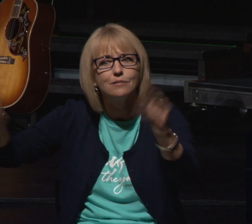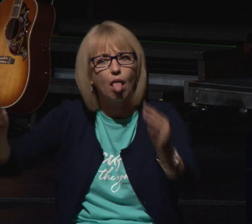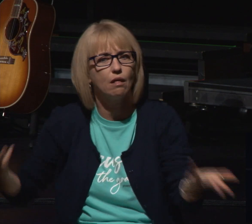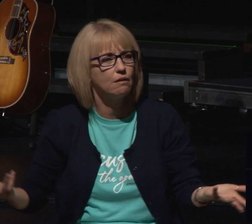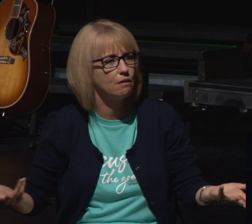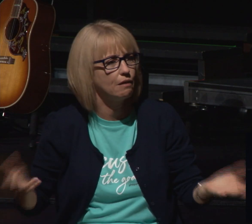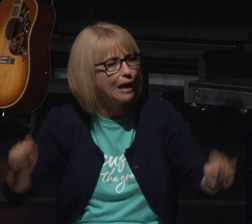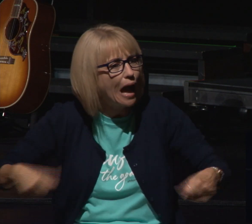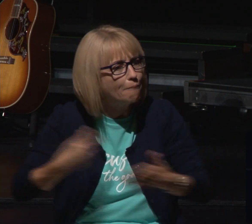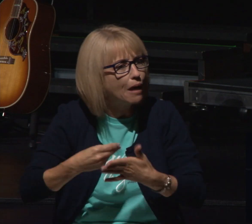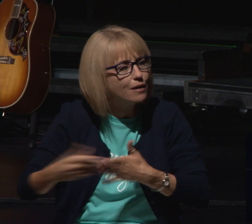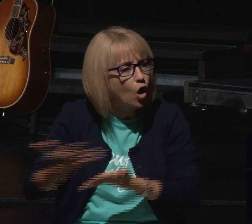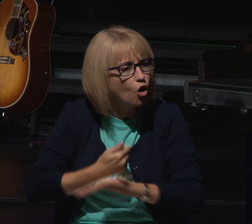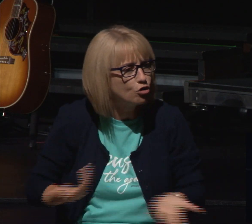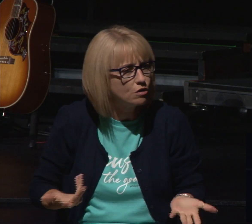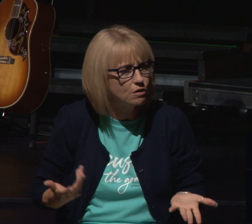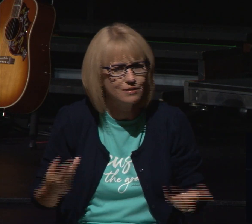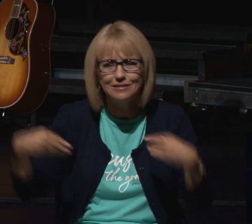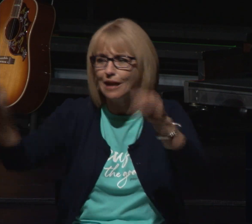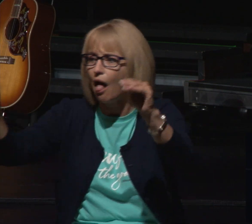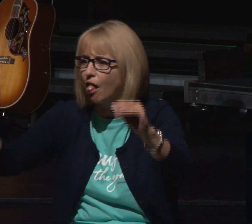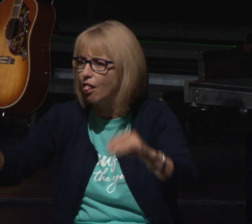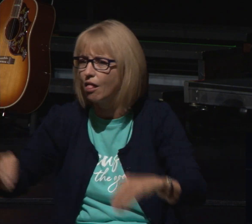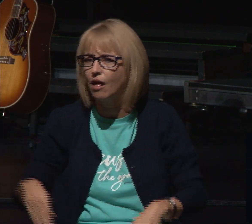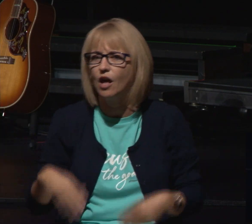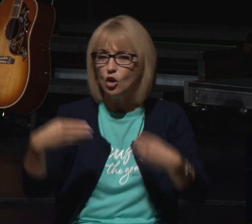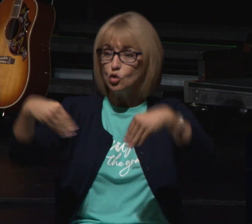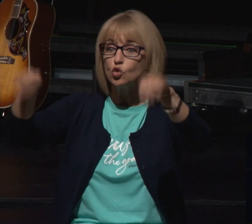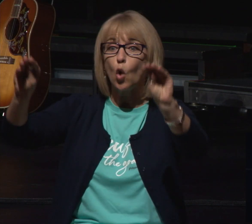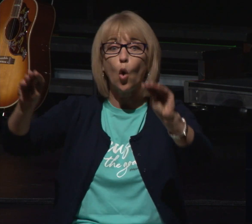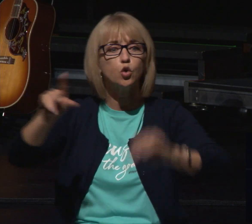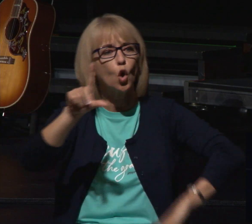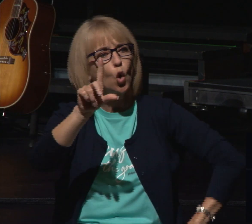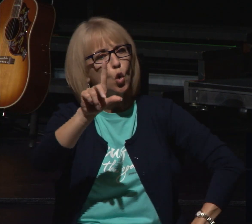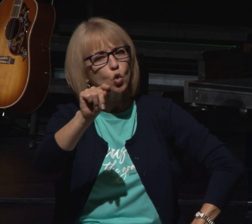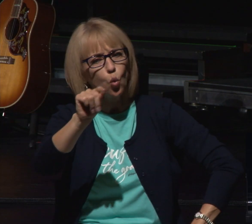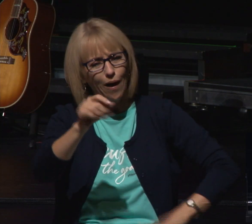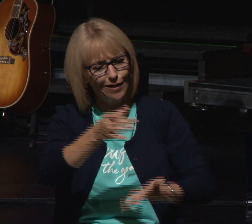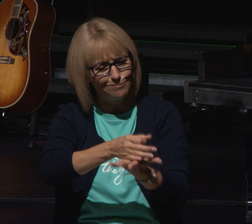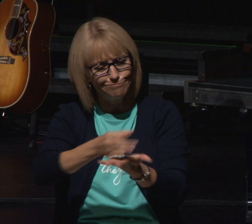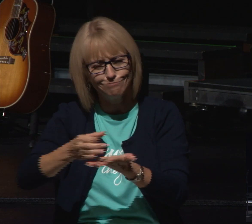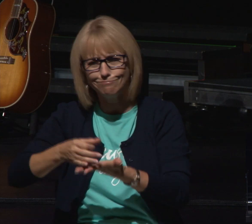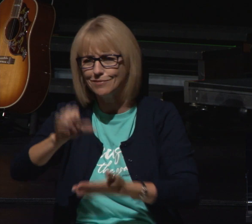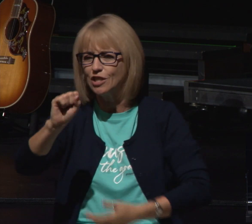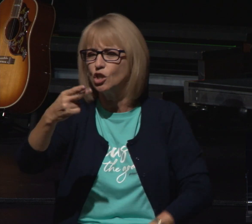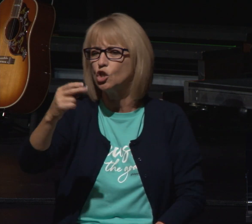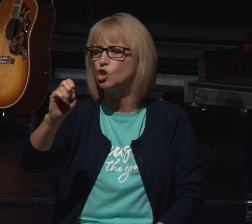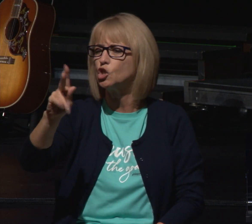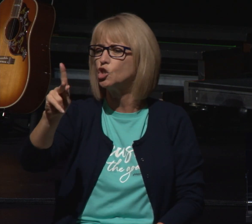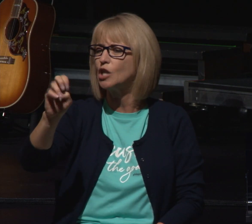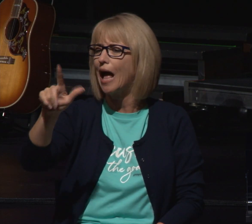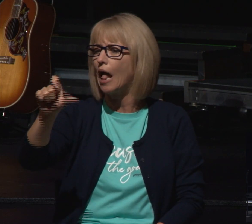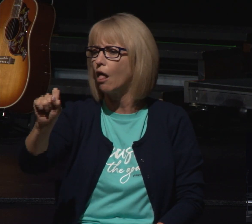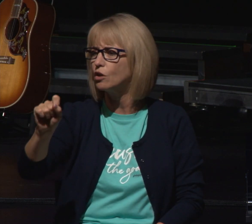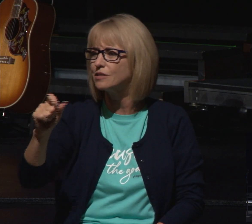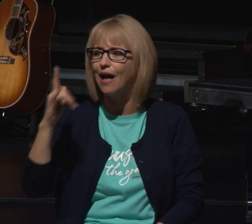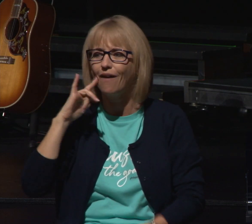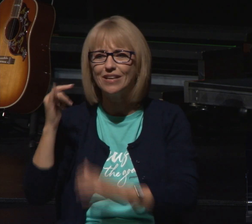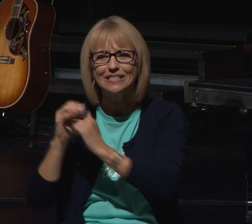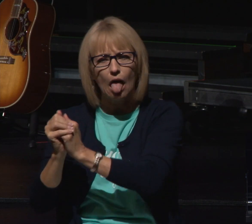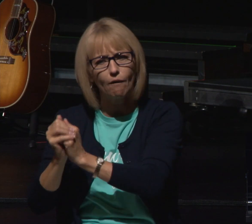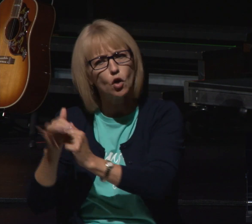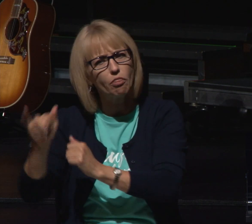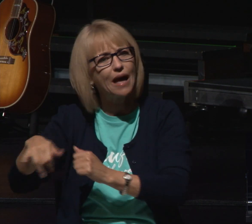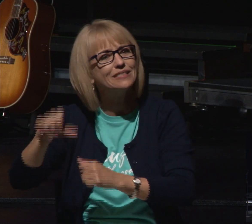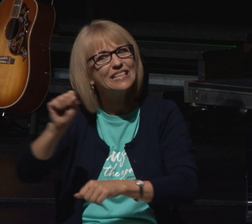so the next verses tells us that they sold him for 20 pieces of silver 20 shekels of silver which is actually the amount of a